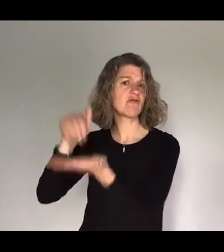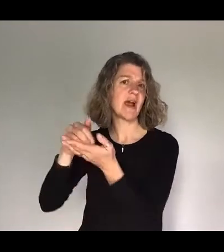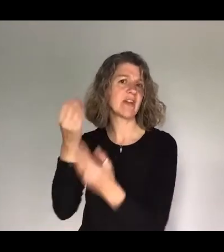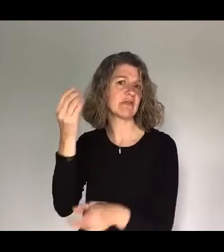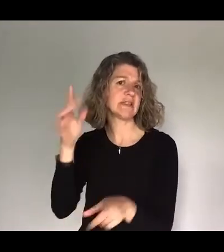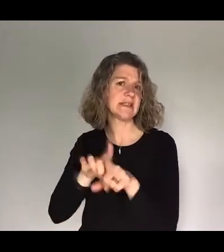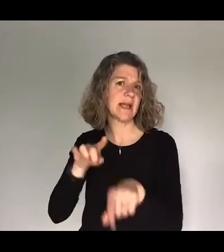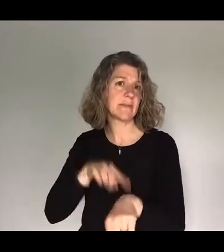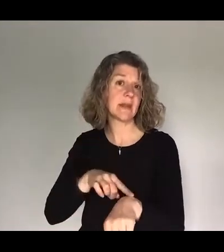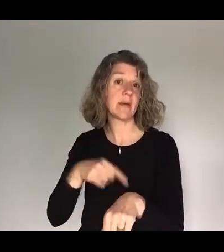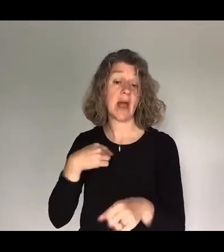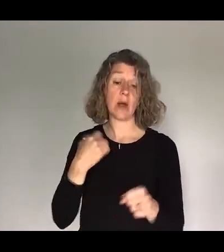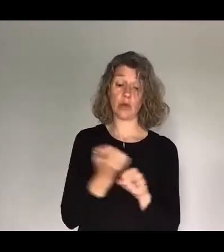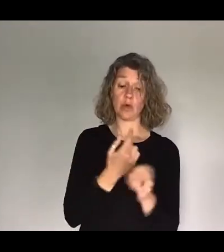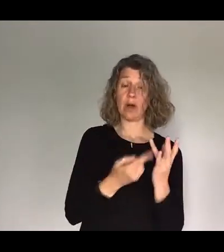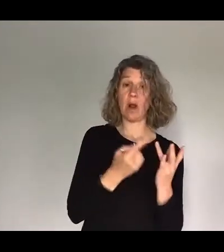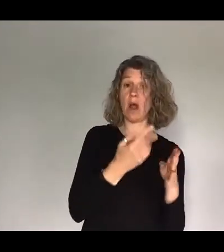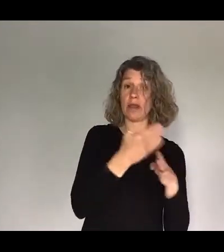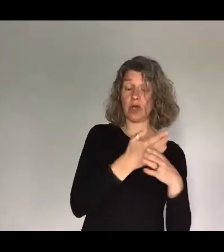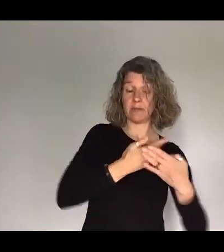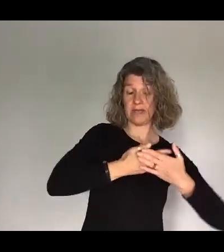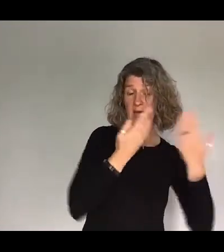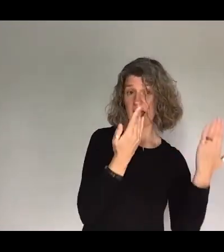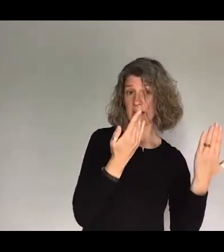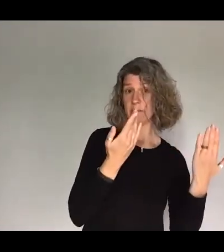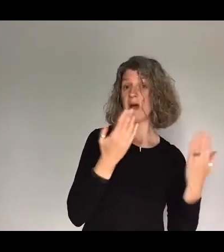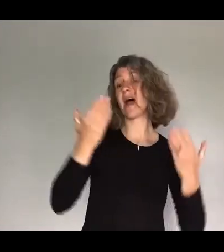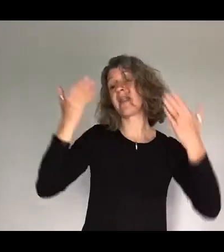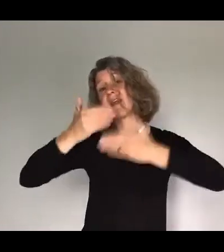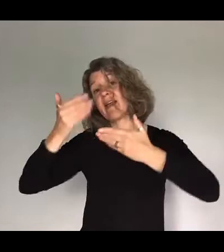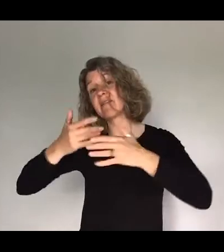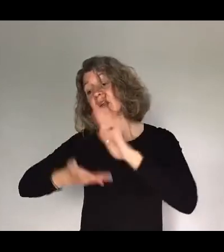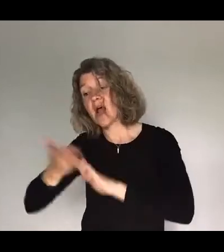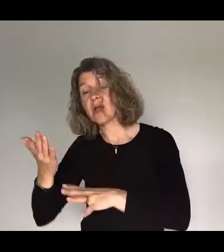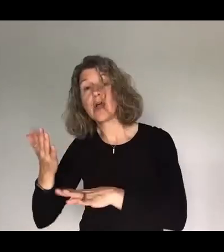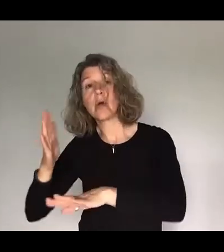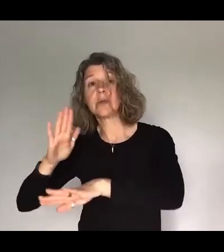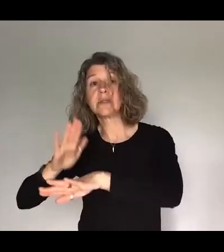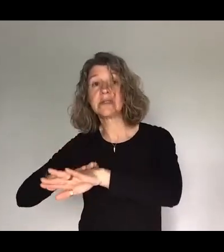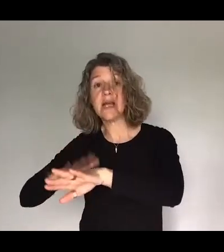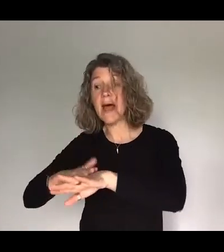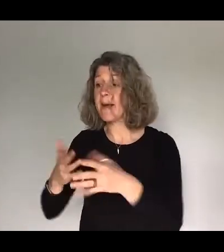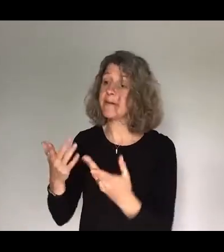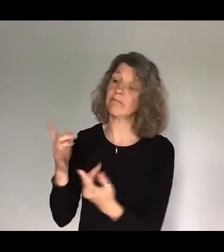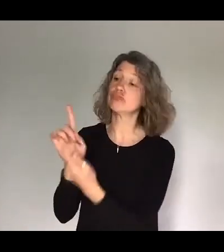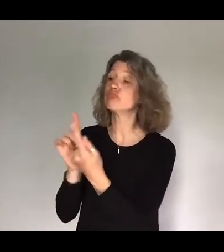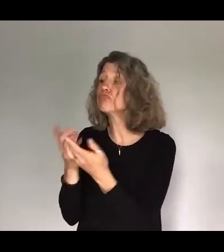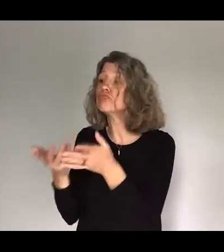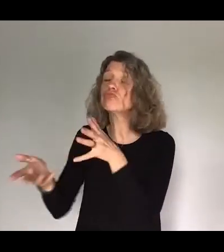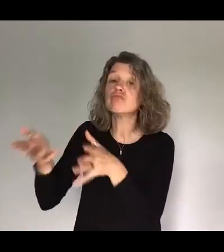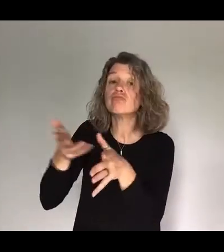another job in the day but sometimes in the evenings I'd go and we'd spend some time just hanging out with people and chatting and we